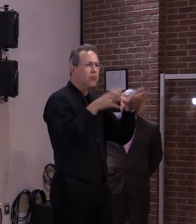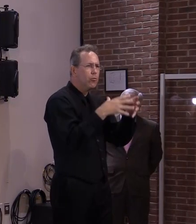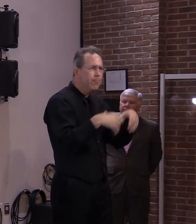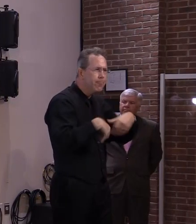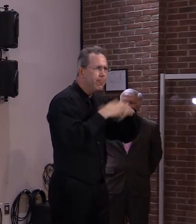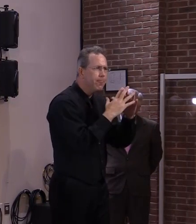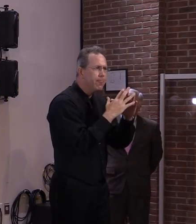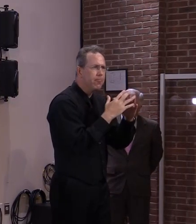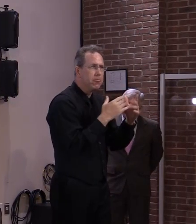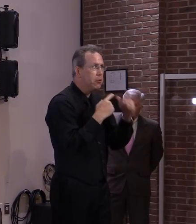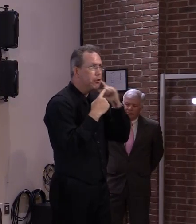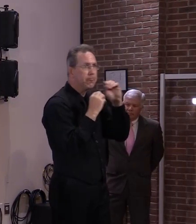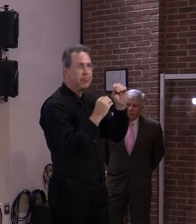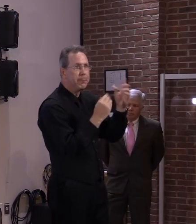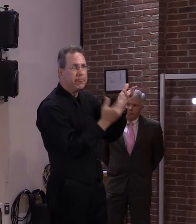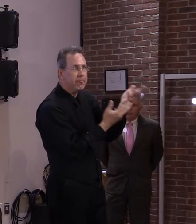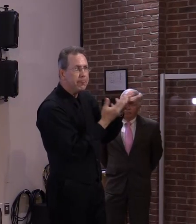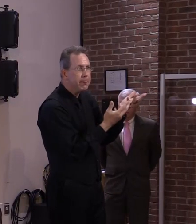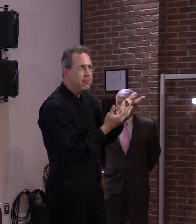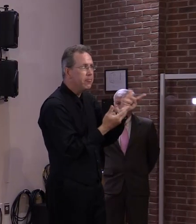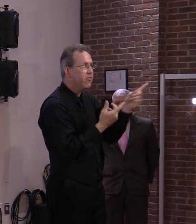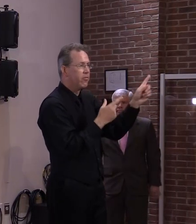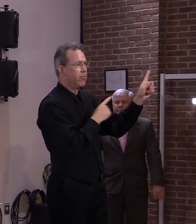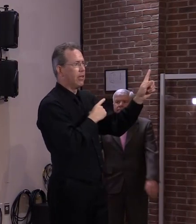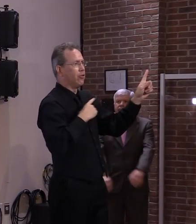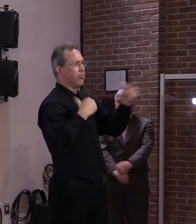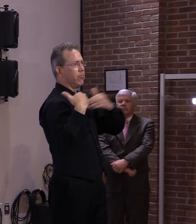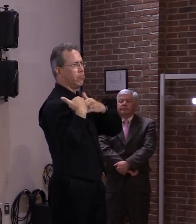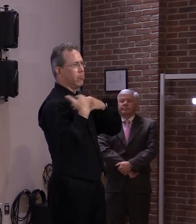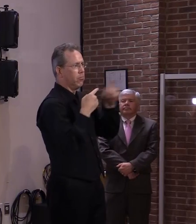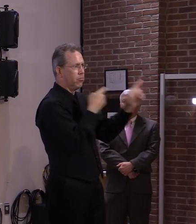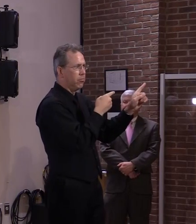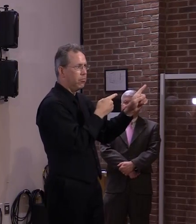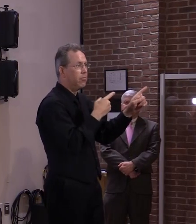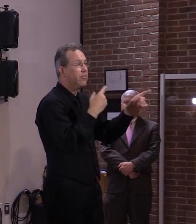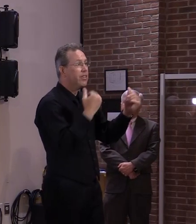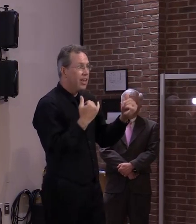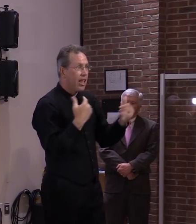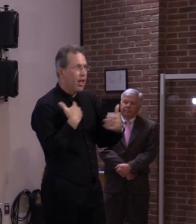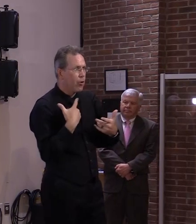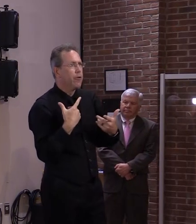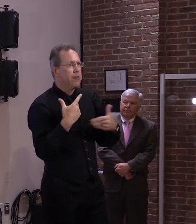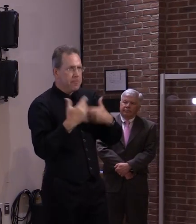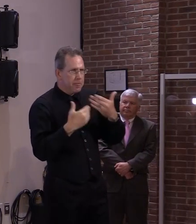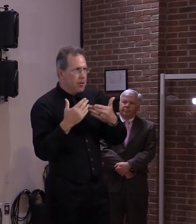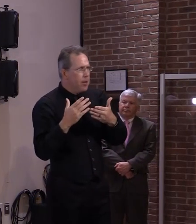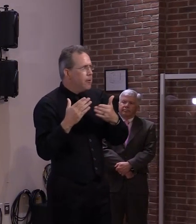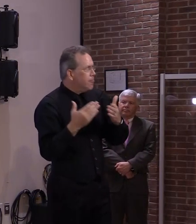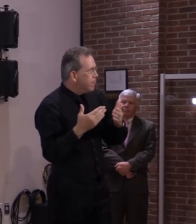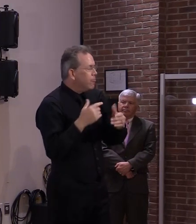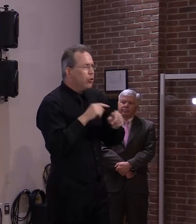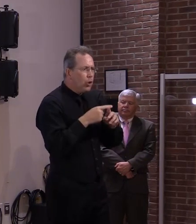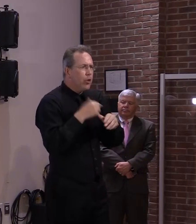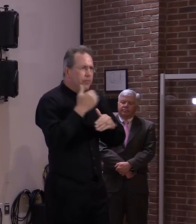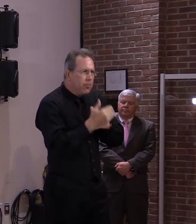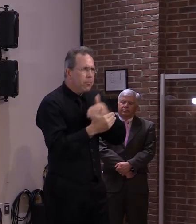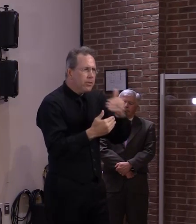So there's a few steps we have to take in the meantime. But we'll do all we can to get this